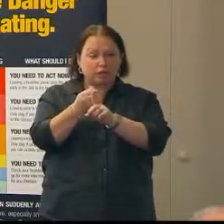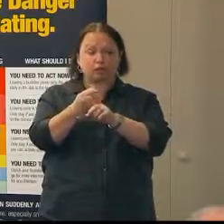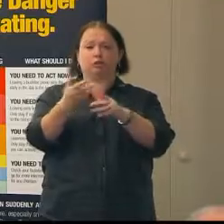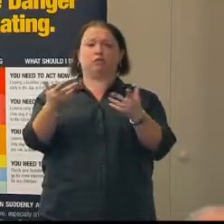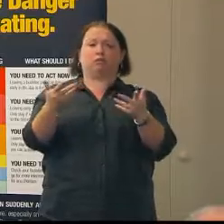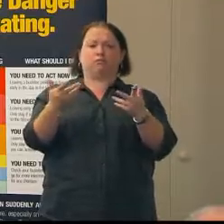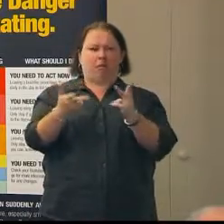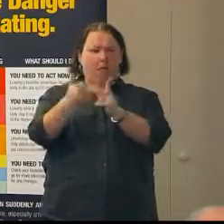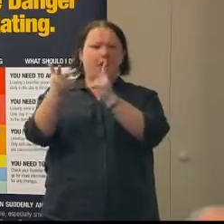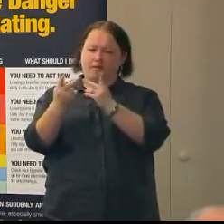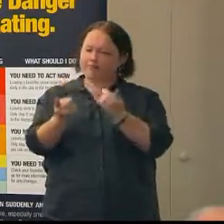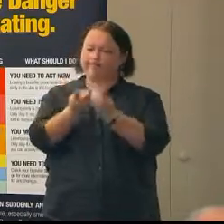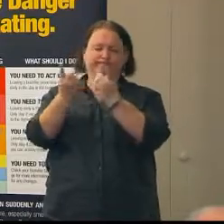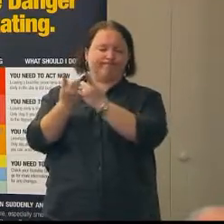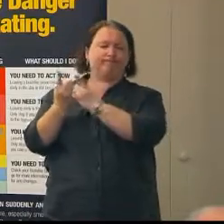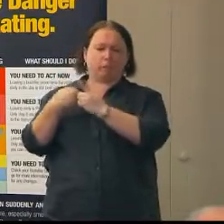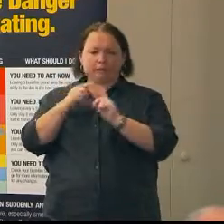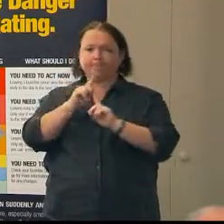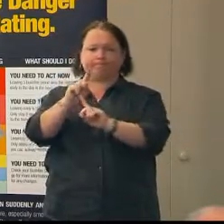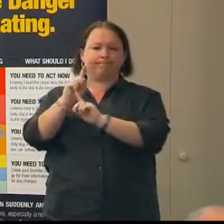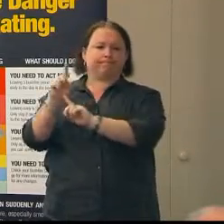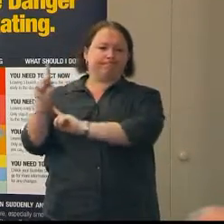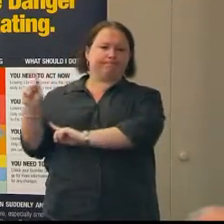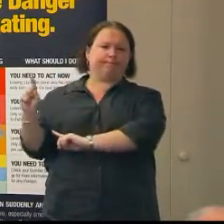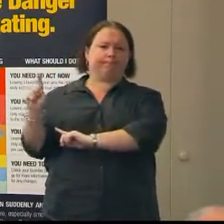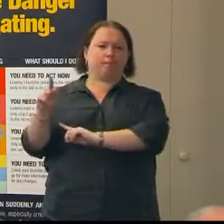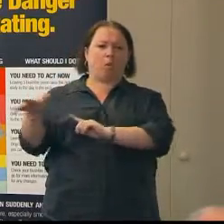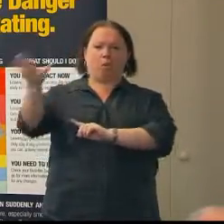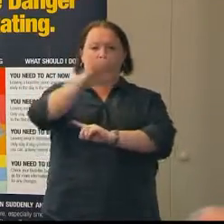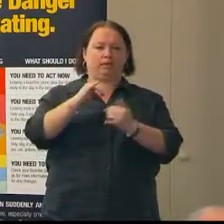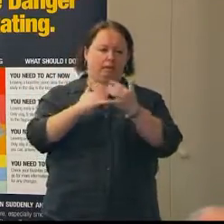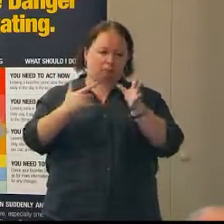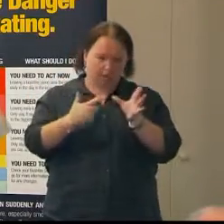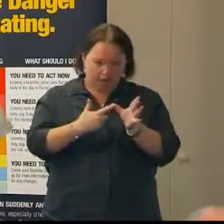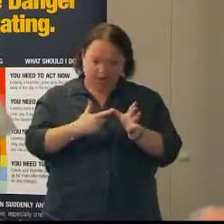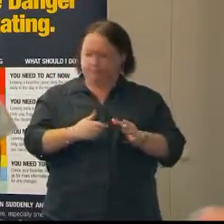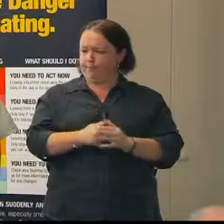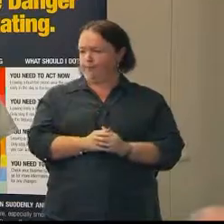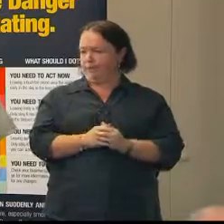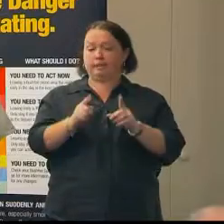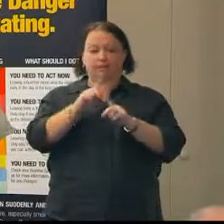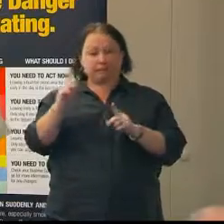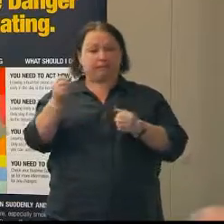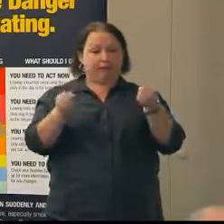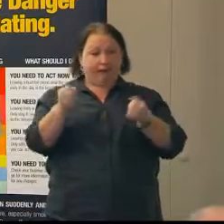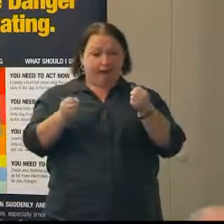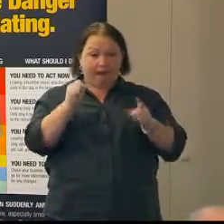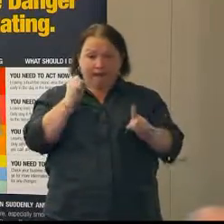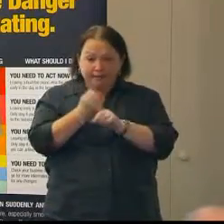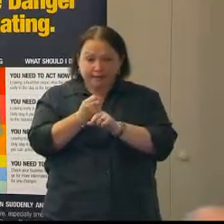range of other activities that our people get involved in right across the state. As it says motor vehicle accidents,